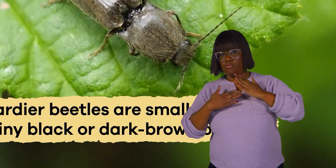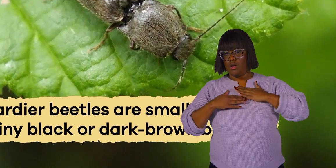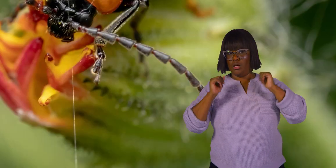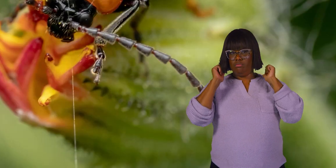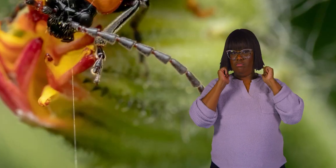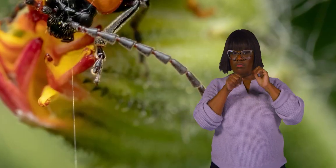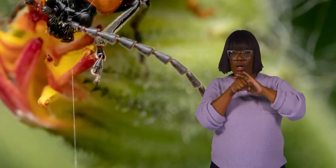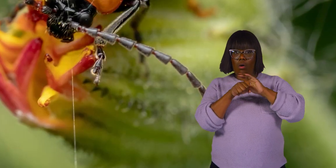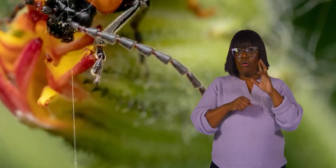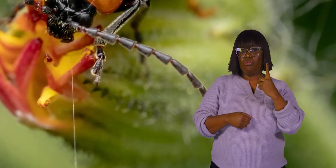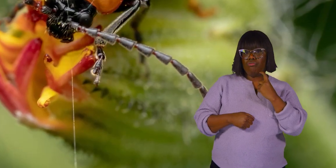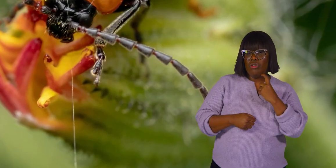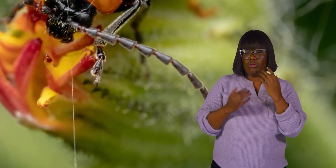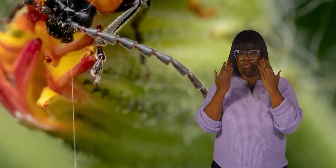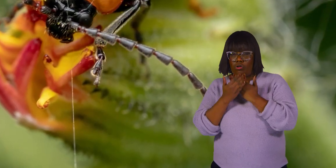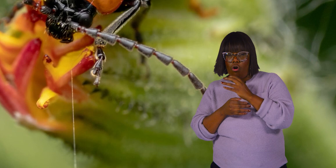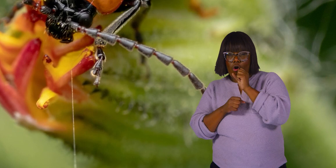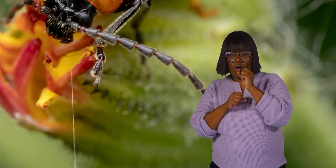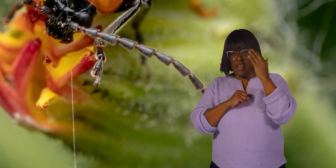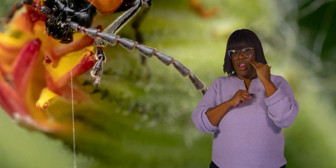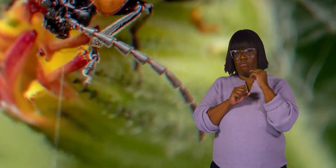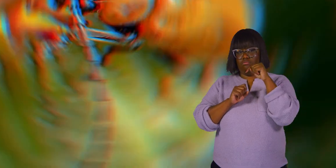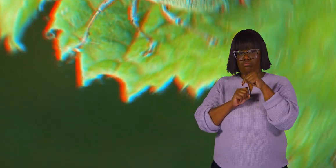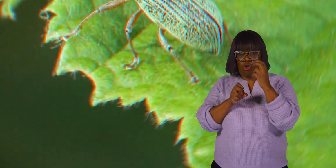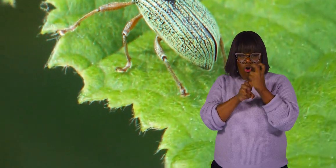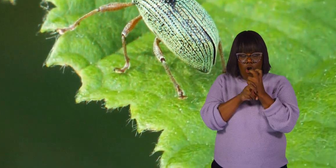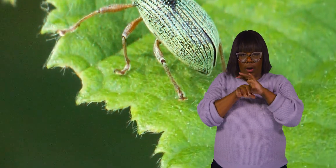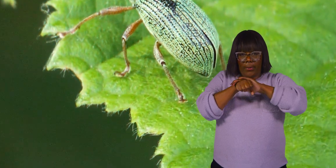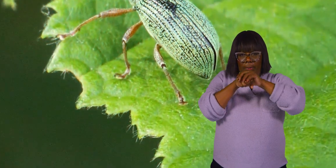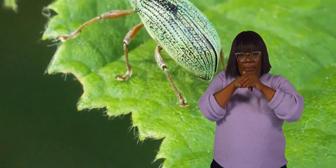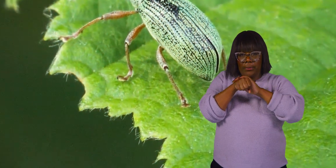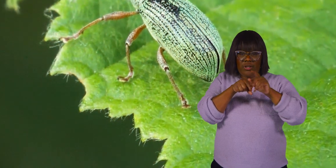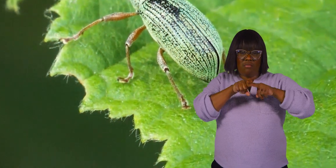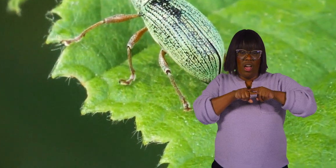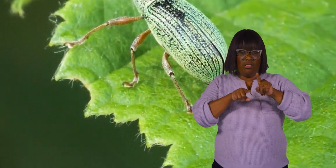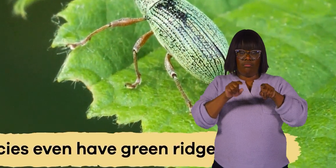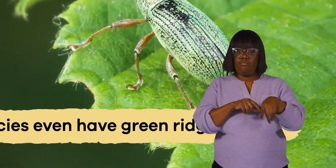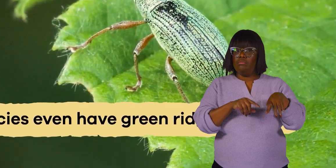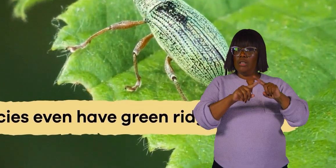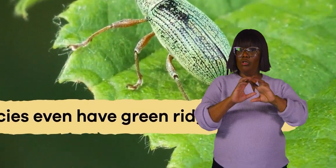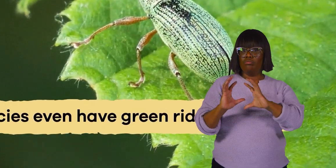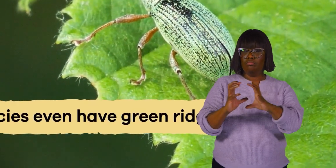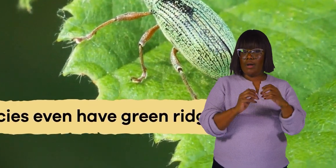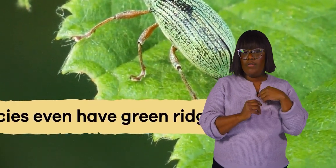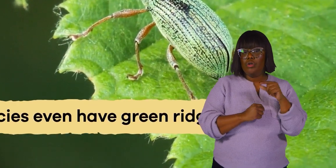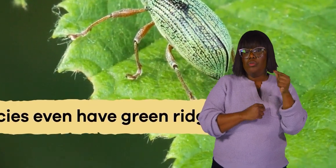a red or dark orange head, and a hard shell. Depending on the habitat, some species even have green